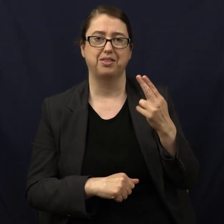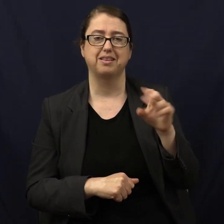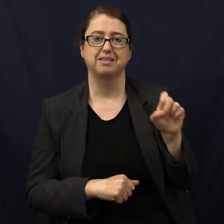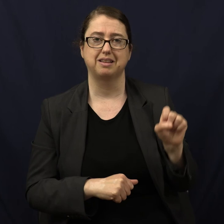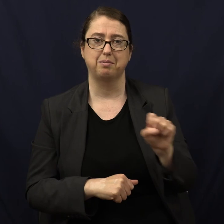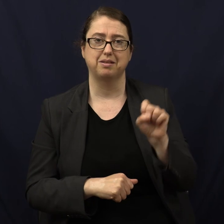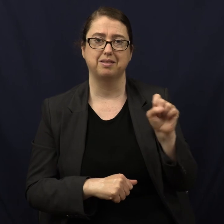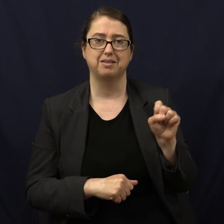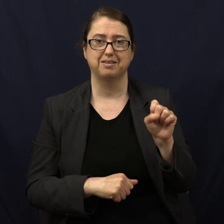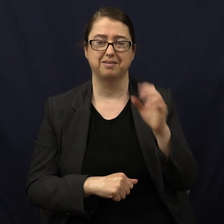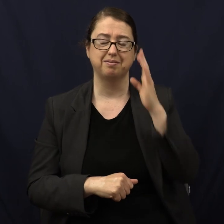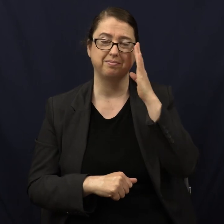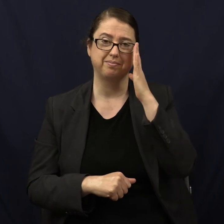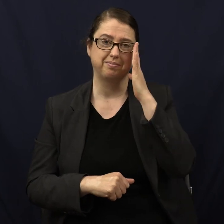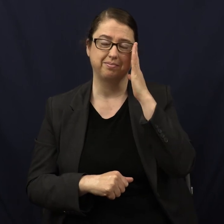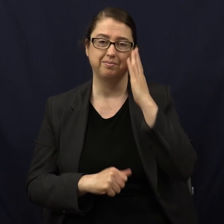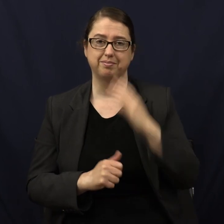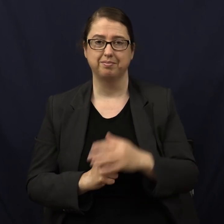Right?